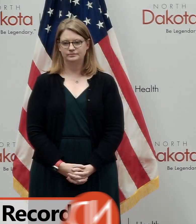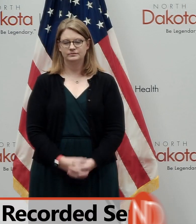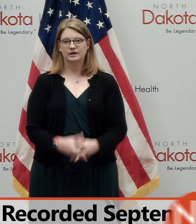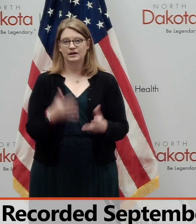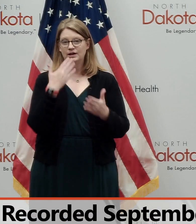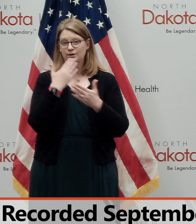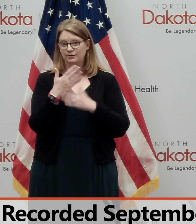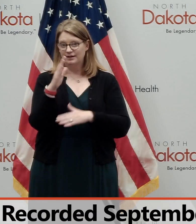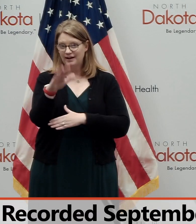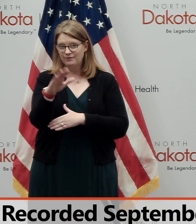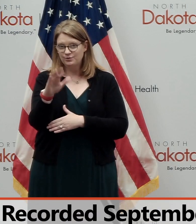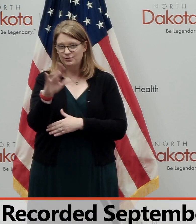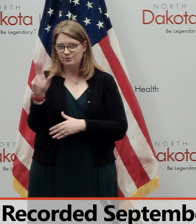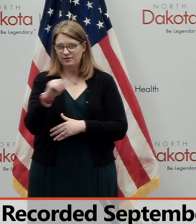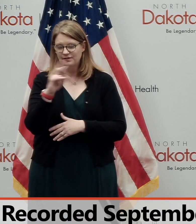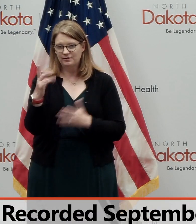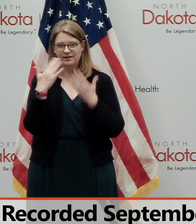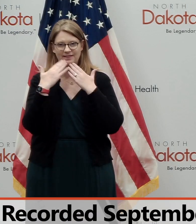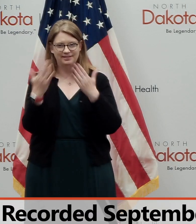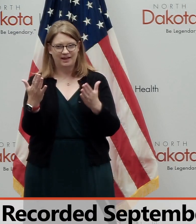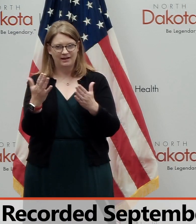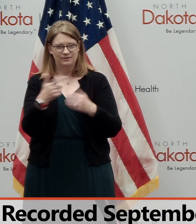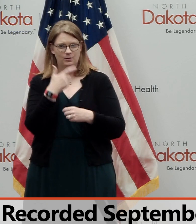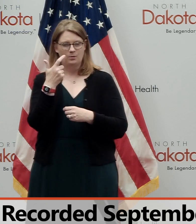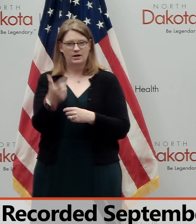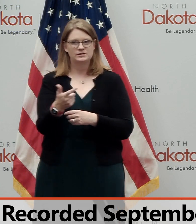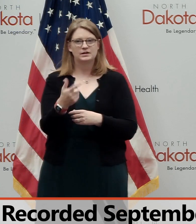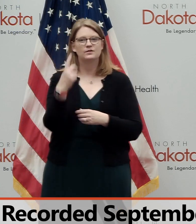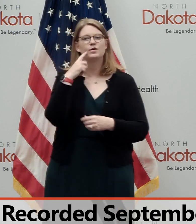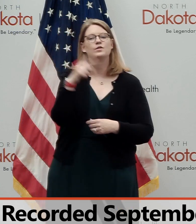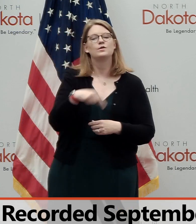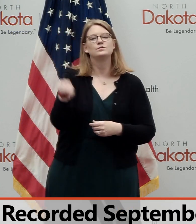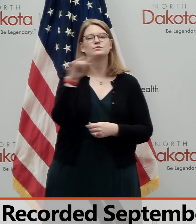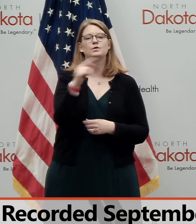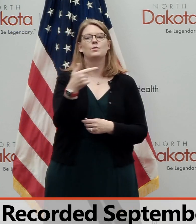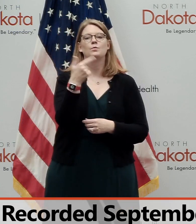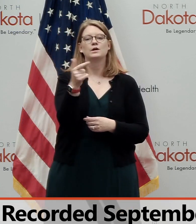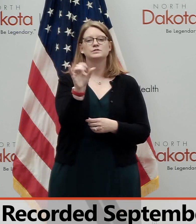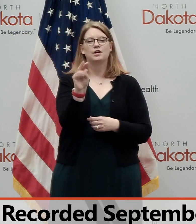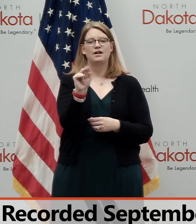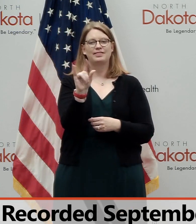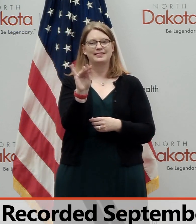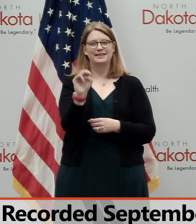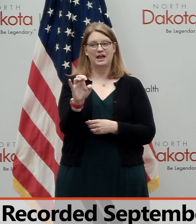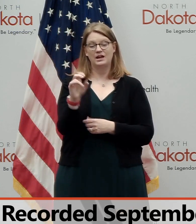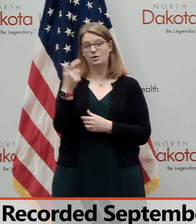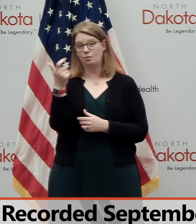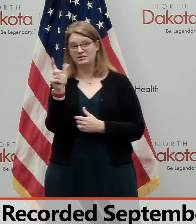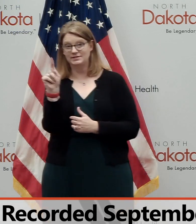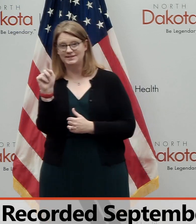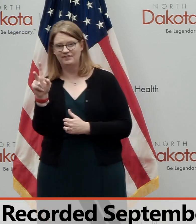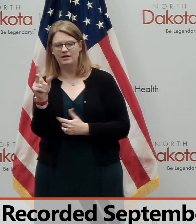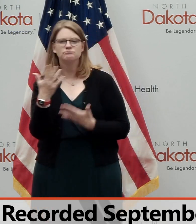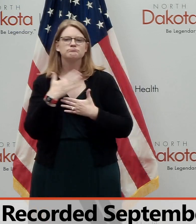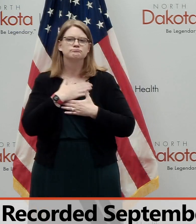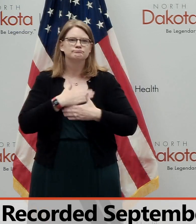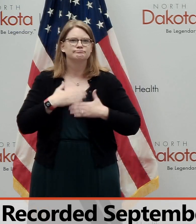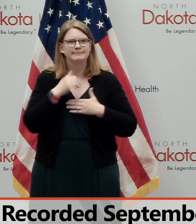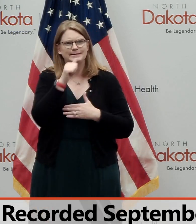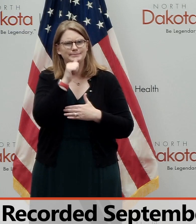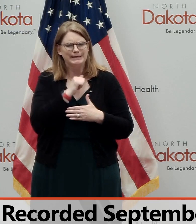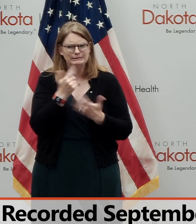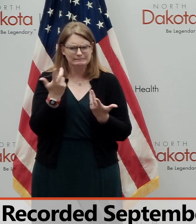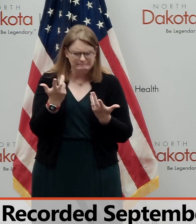Good afternoon, North Dakota. Thanks for joining us today and for those watching online or on TV, we appreciate your patience as we